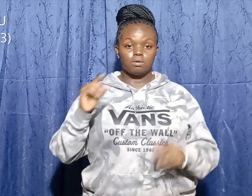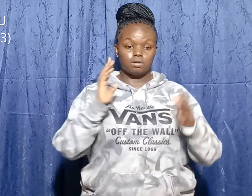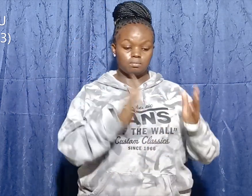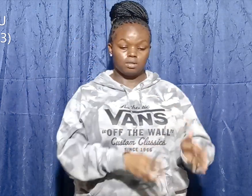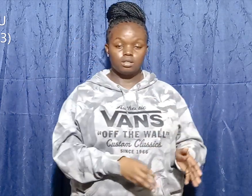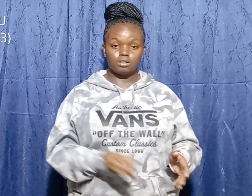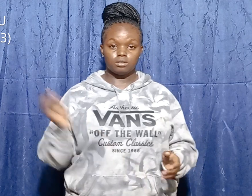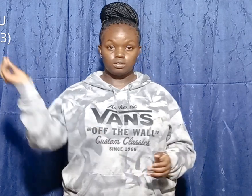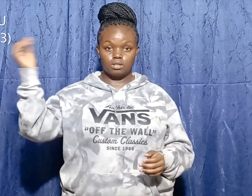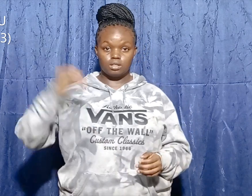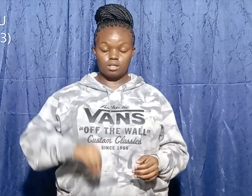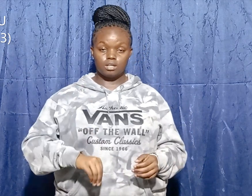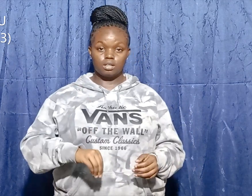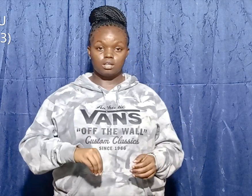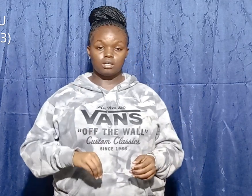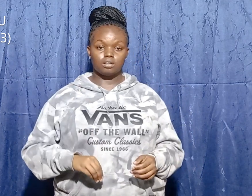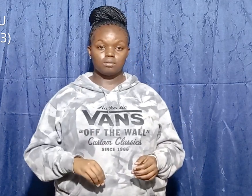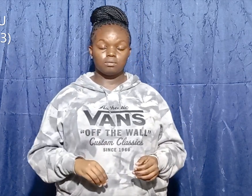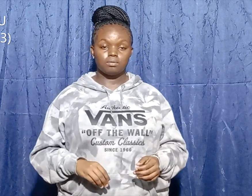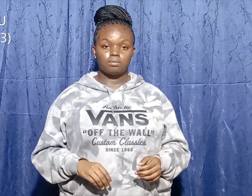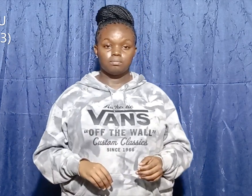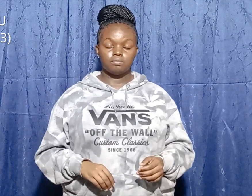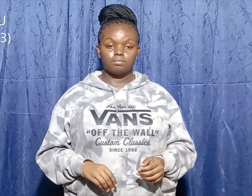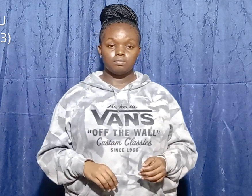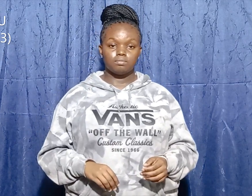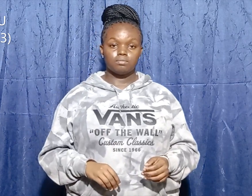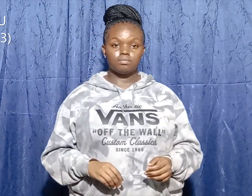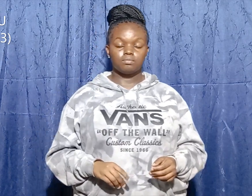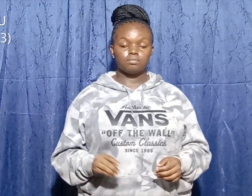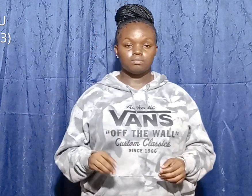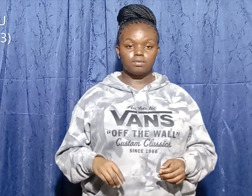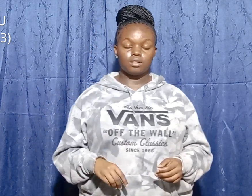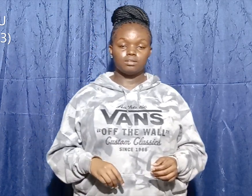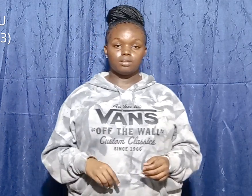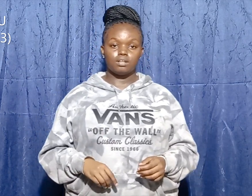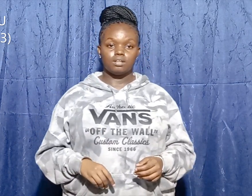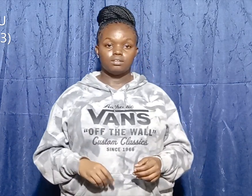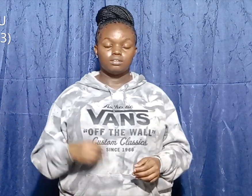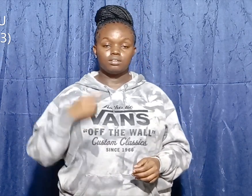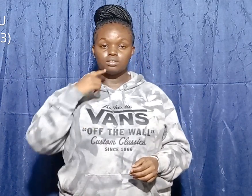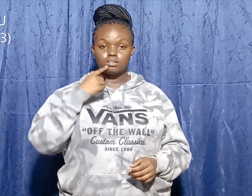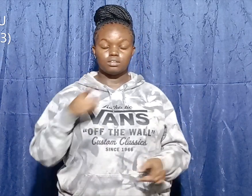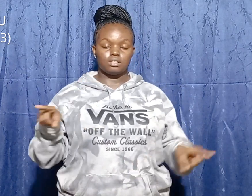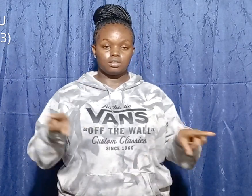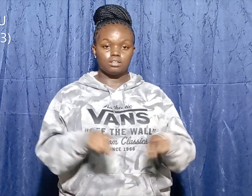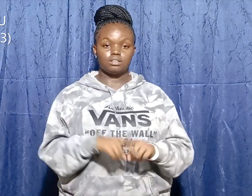come and they said the same message.